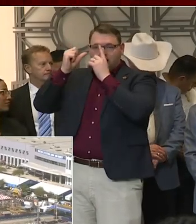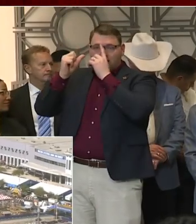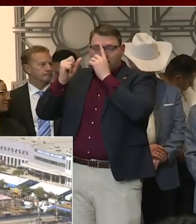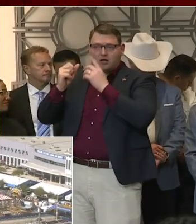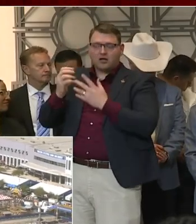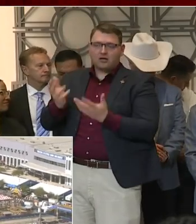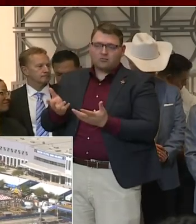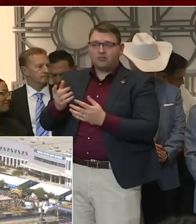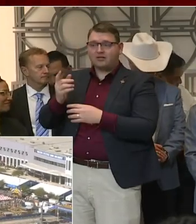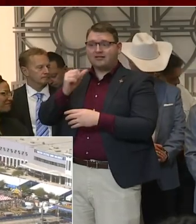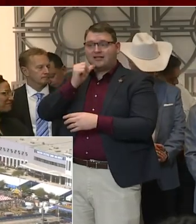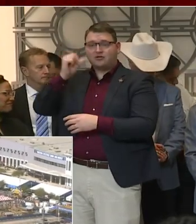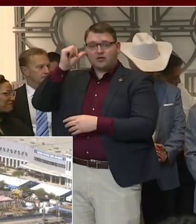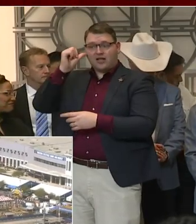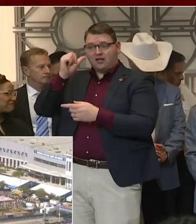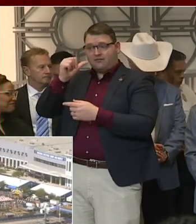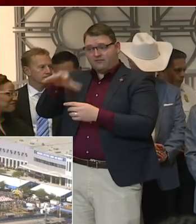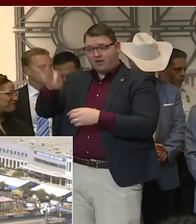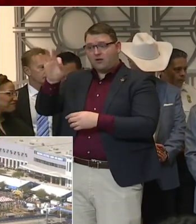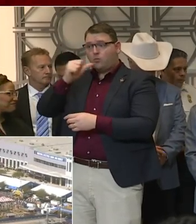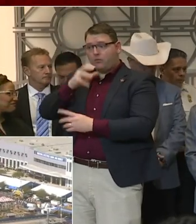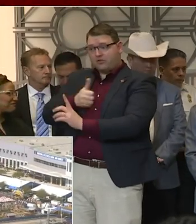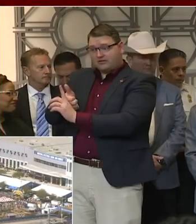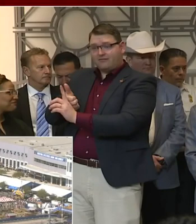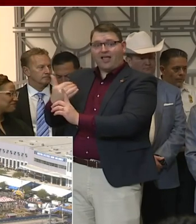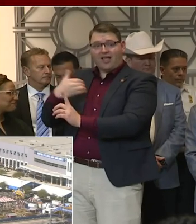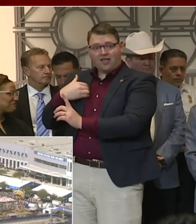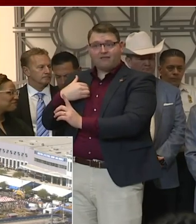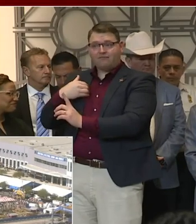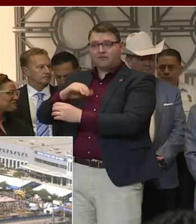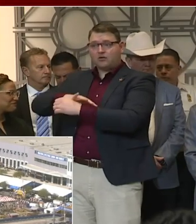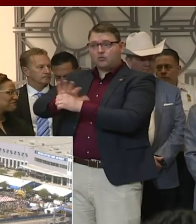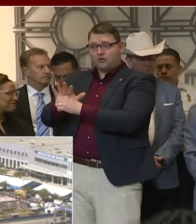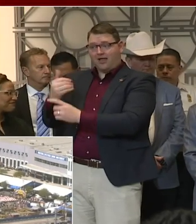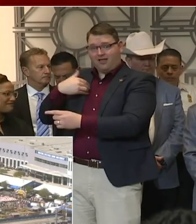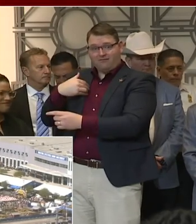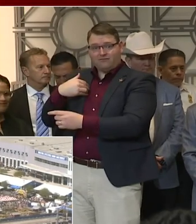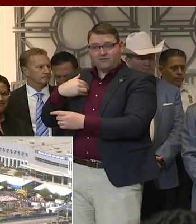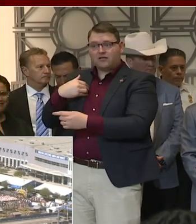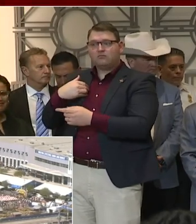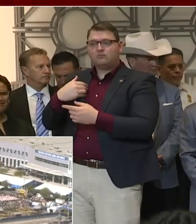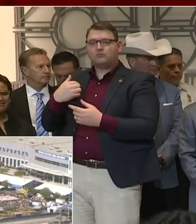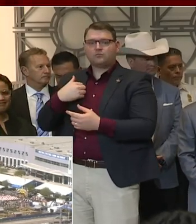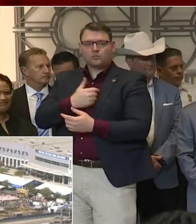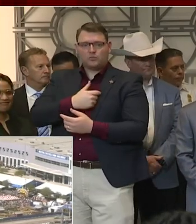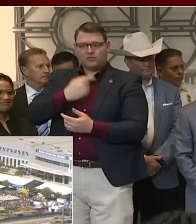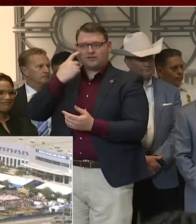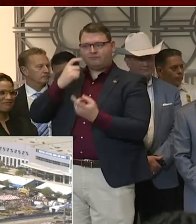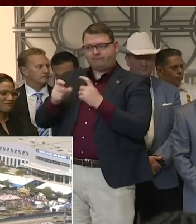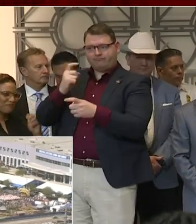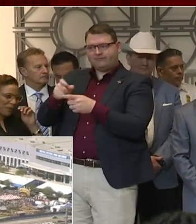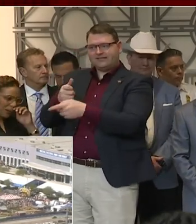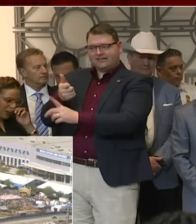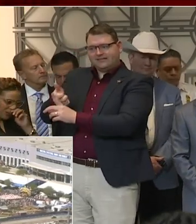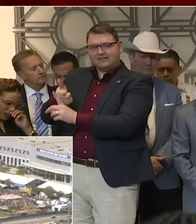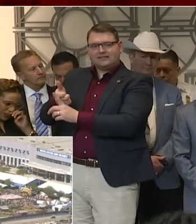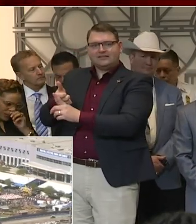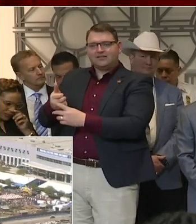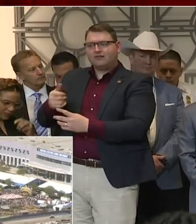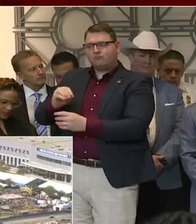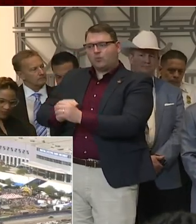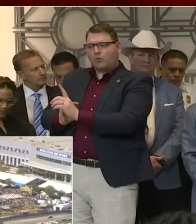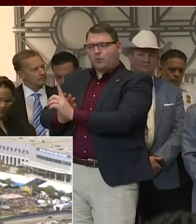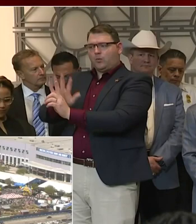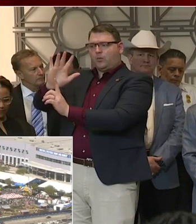positive case yesterday. We have evidence that she had symptoms on the plane. And even though we